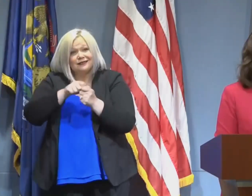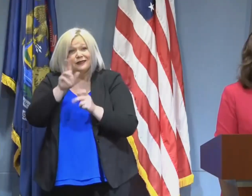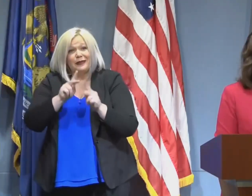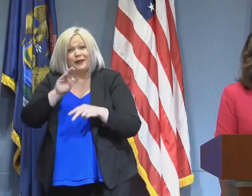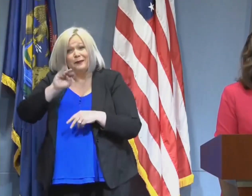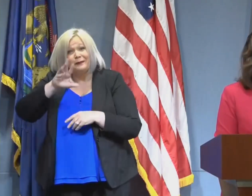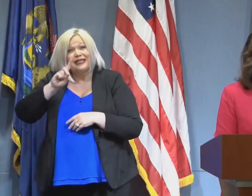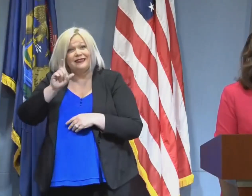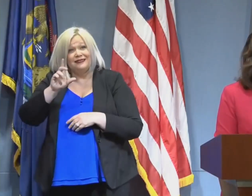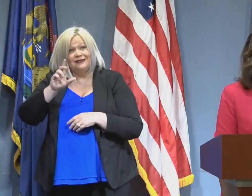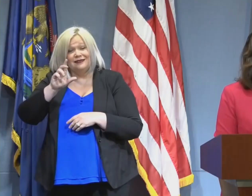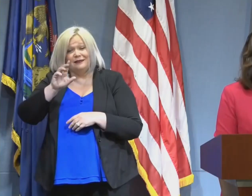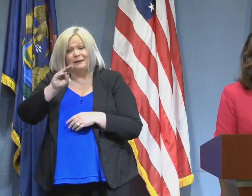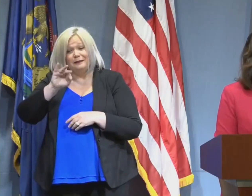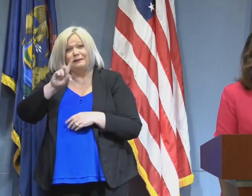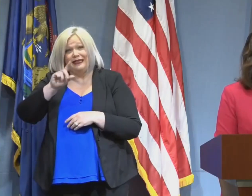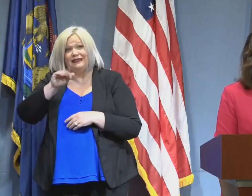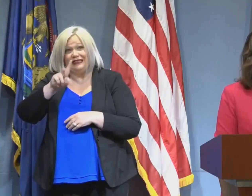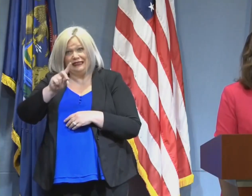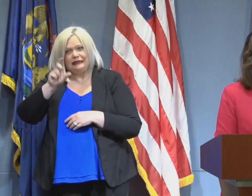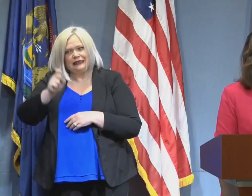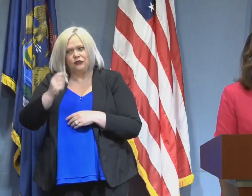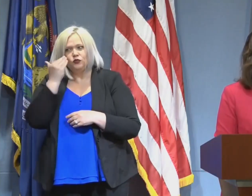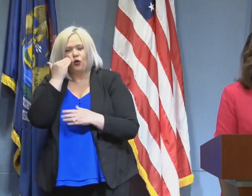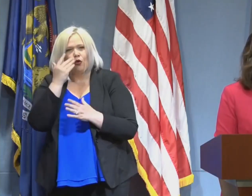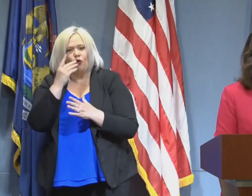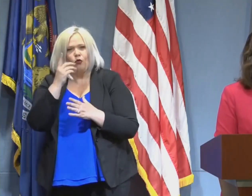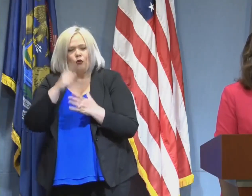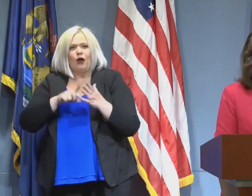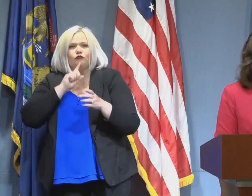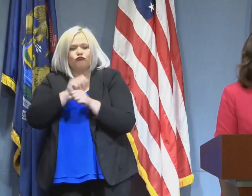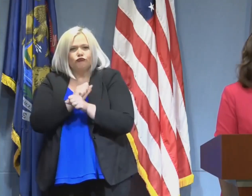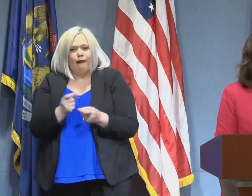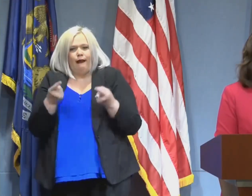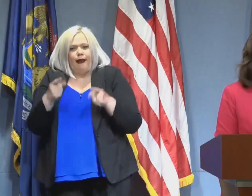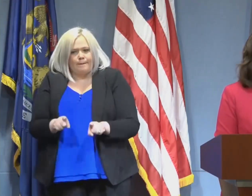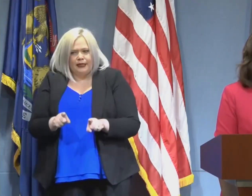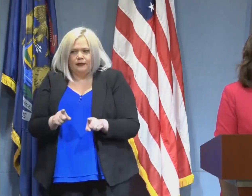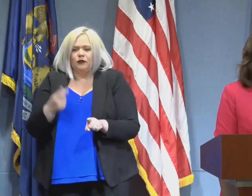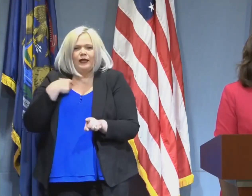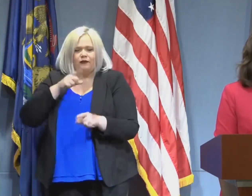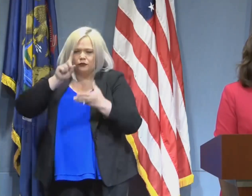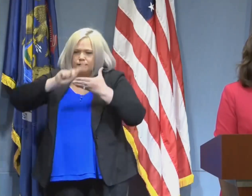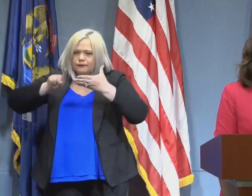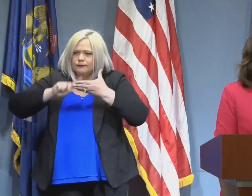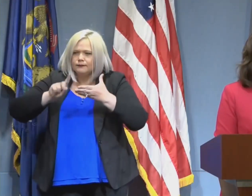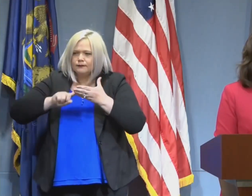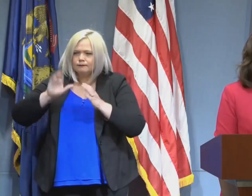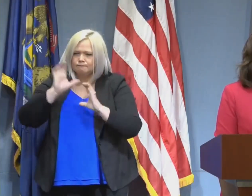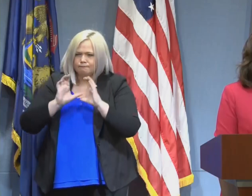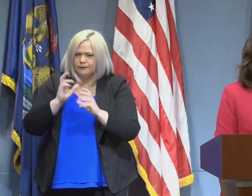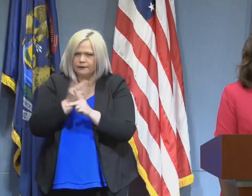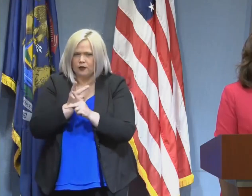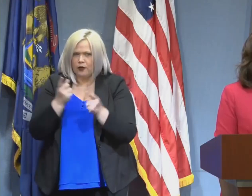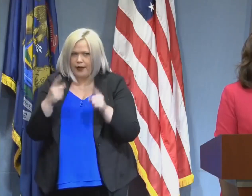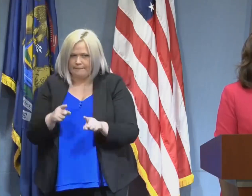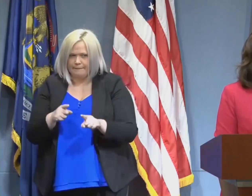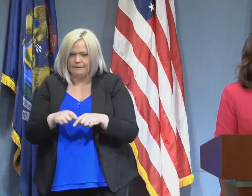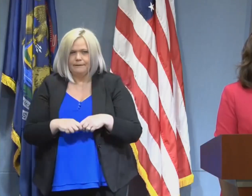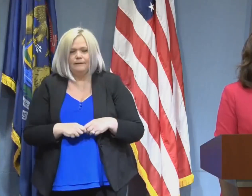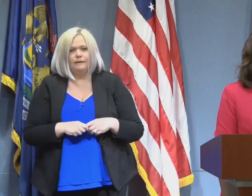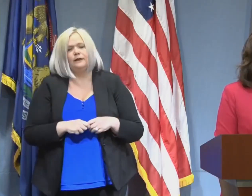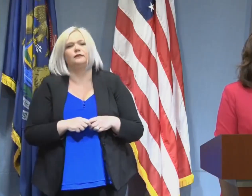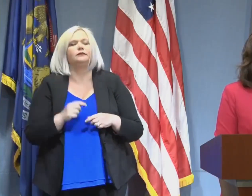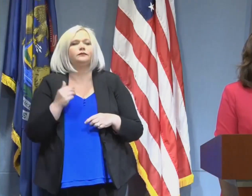the facts are and that's why we've got a process for this investigation. We've got to let that play out. What I know is